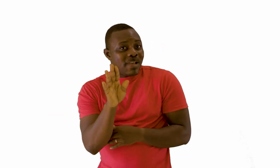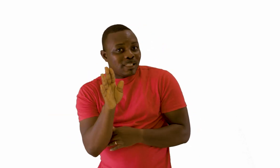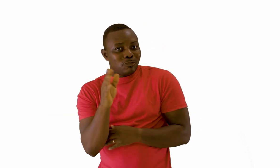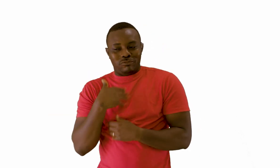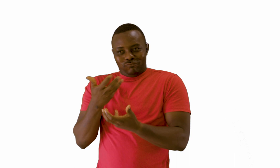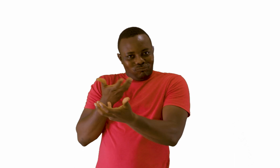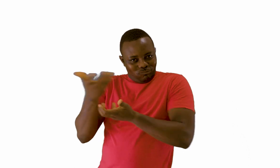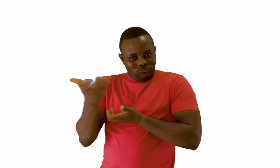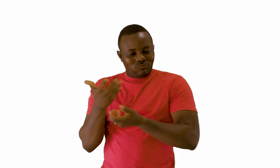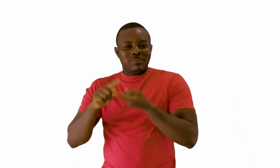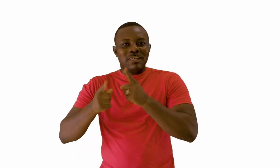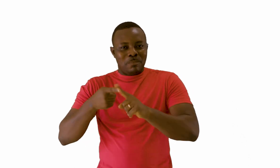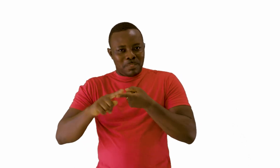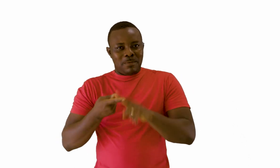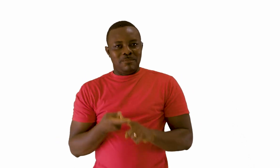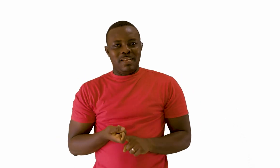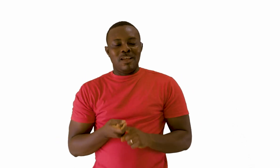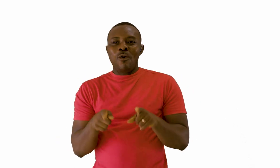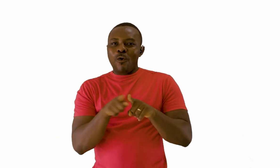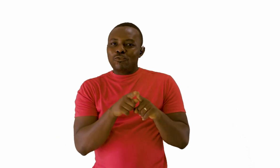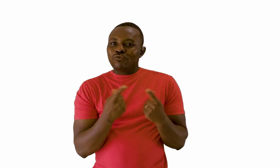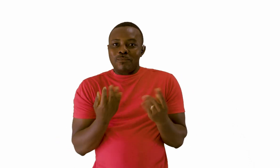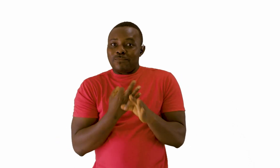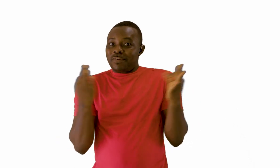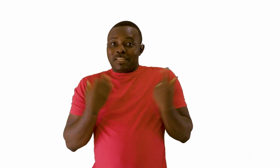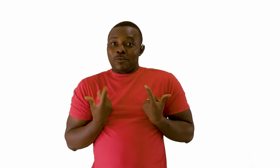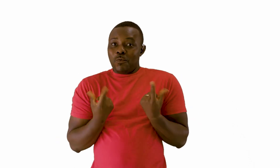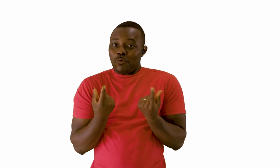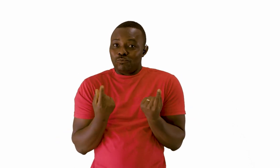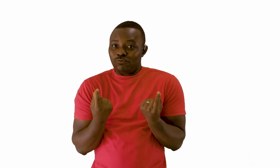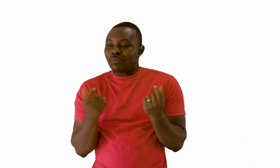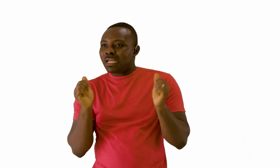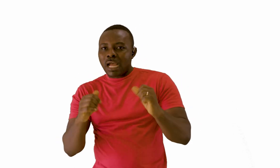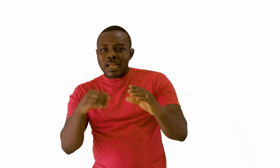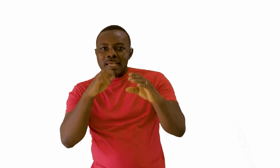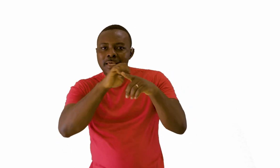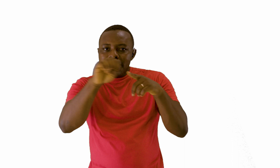WhatsApp or Facebook. Or we might use email to discuss and to exchange information.